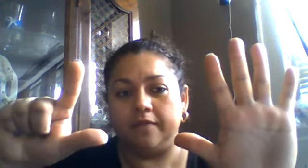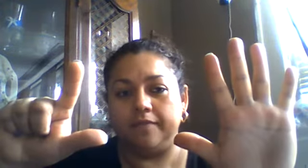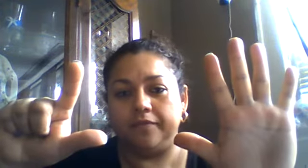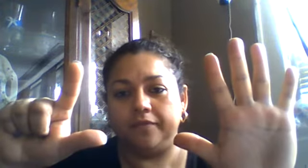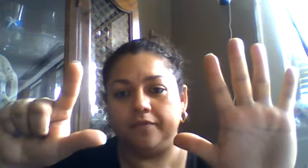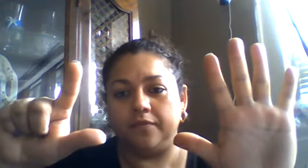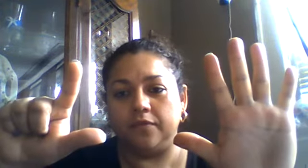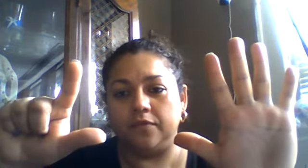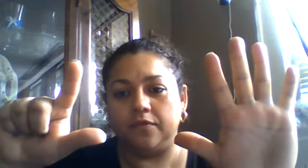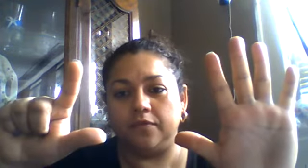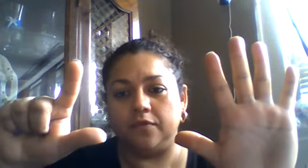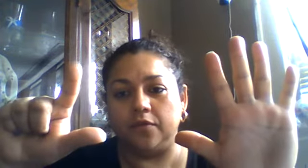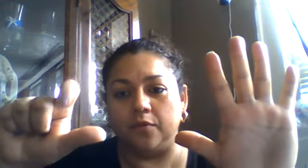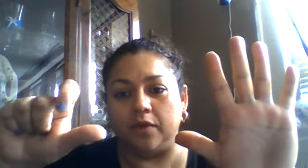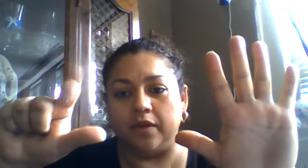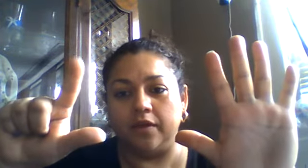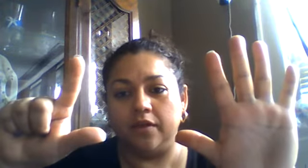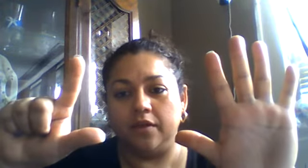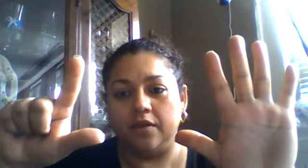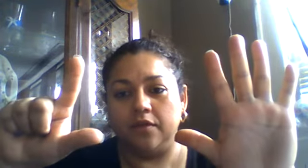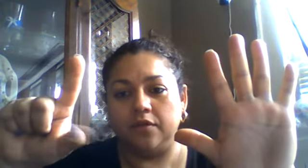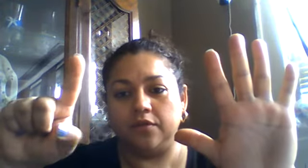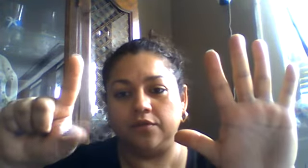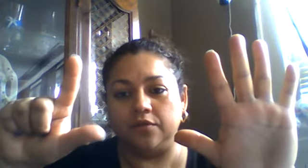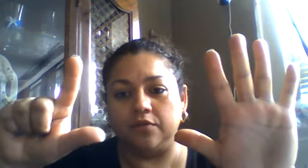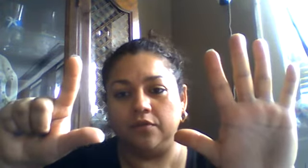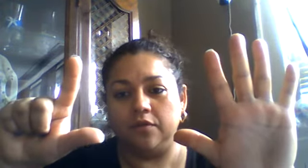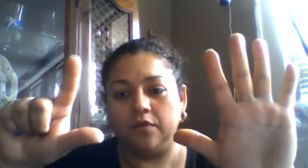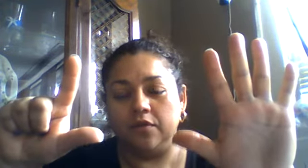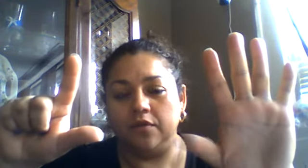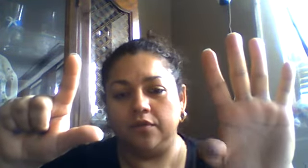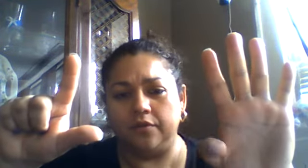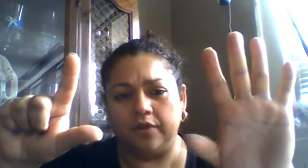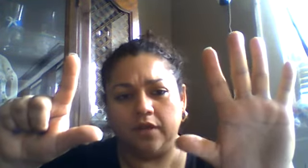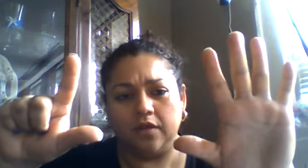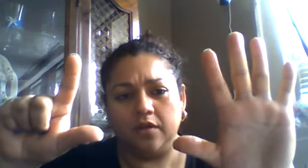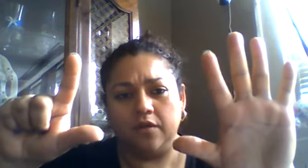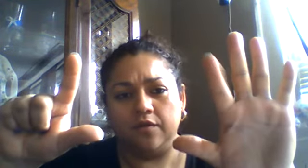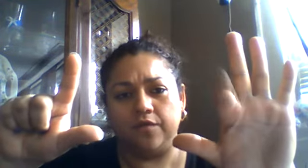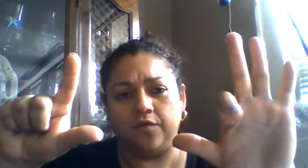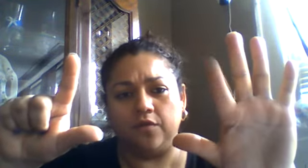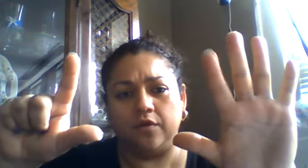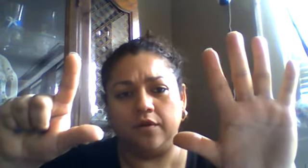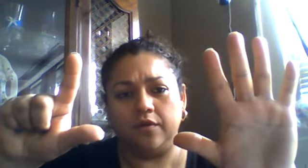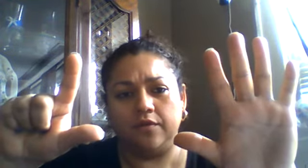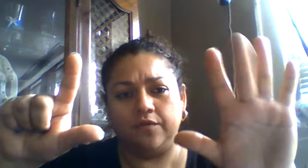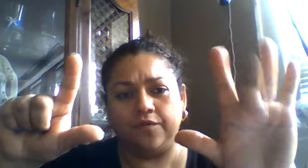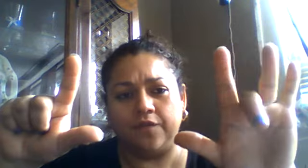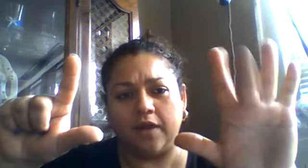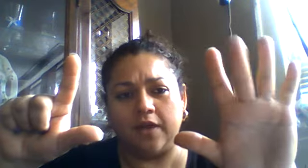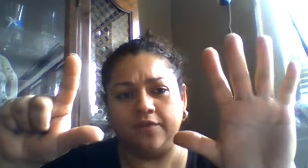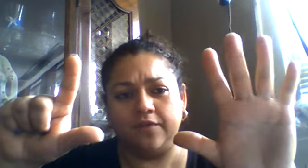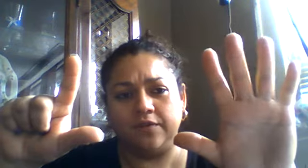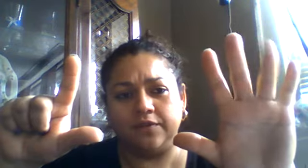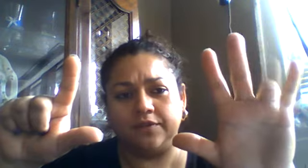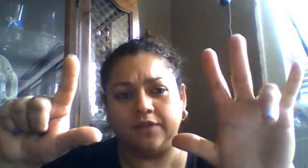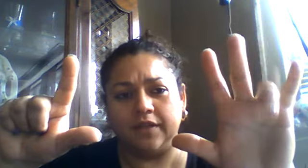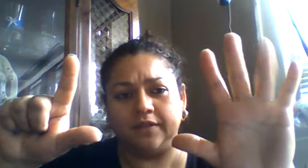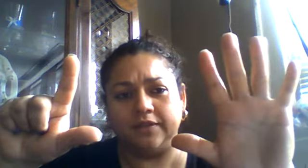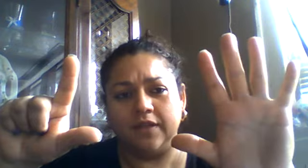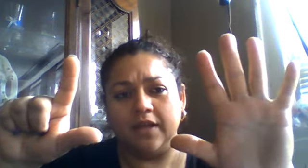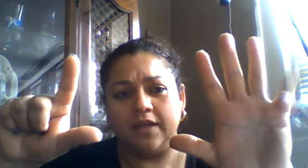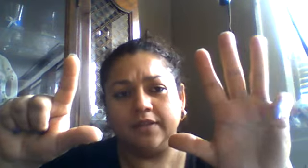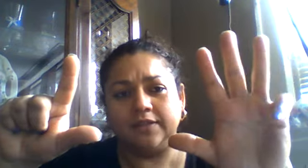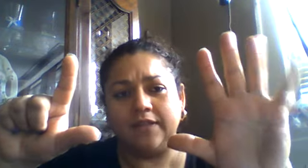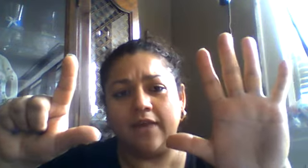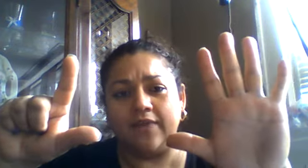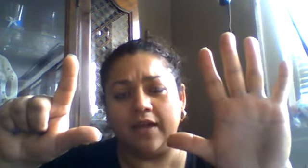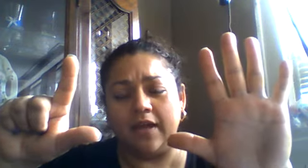one two three four five six seven